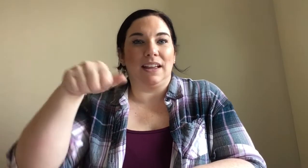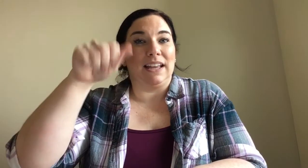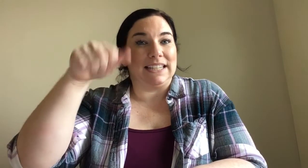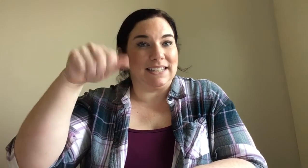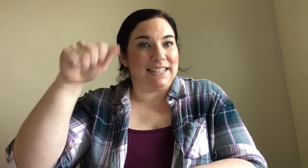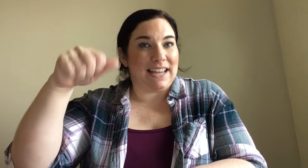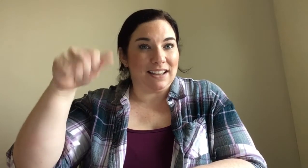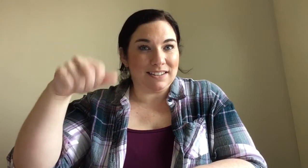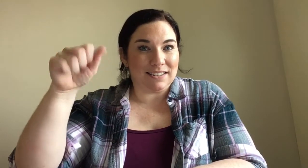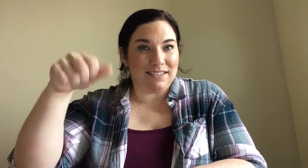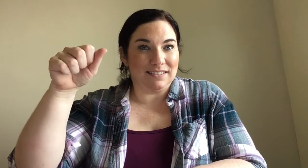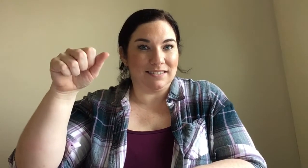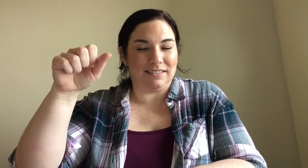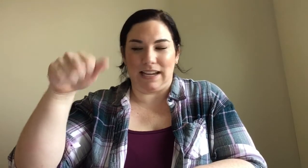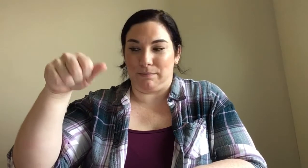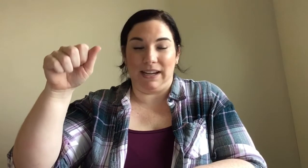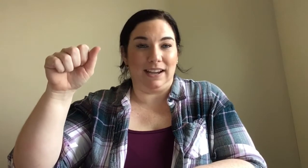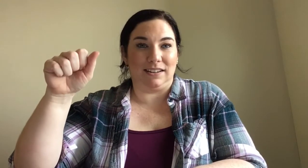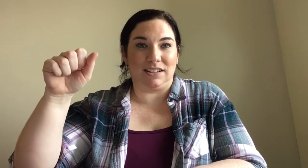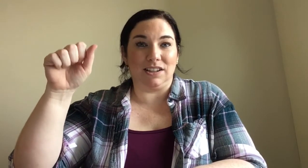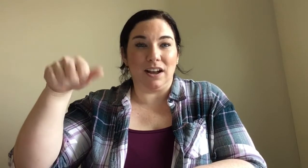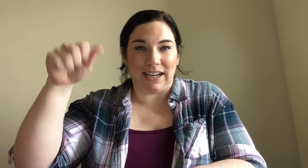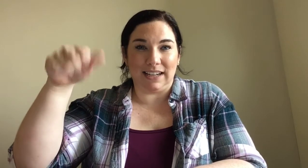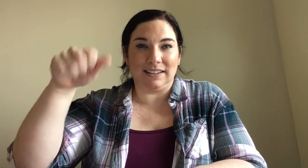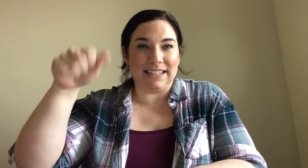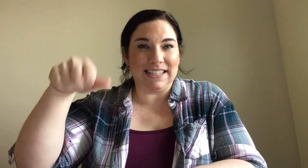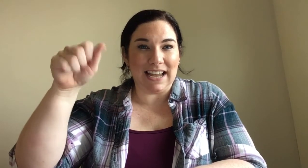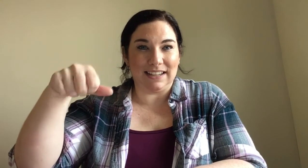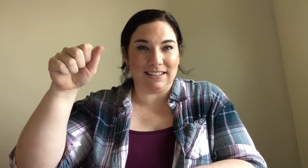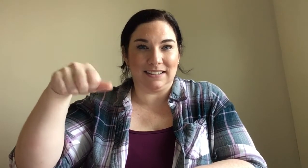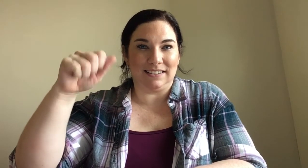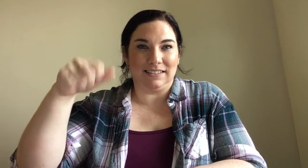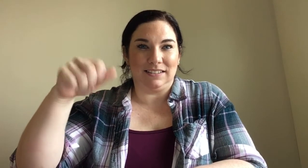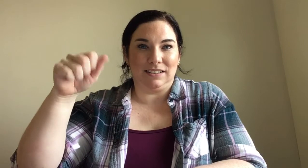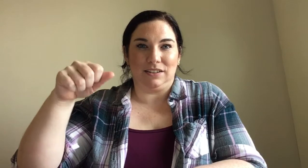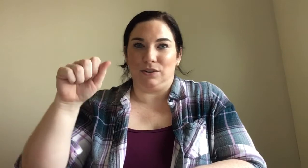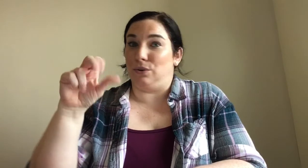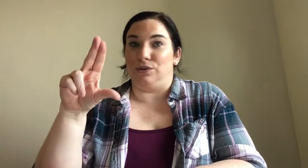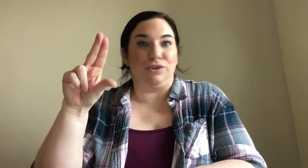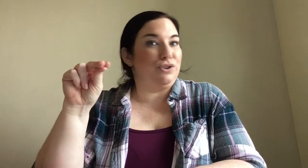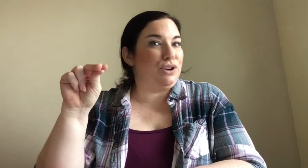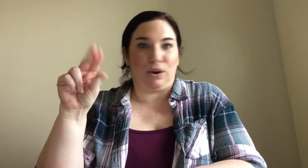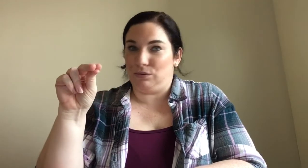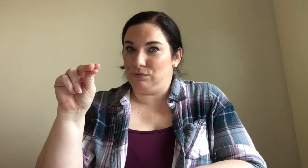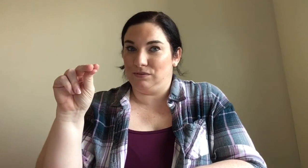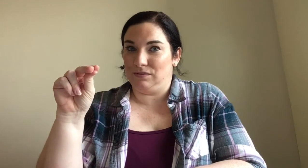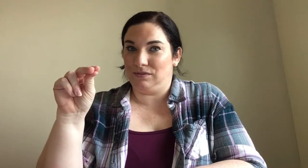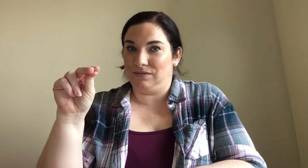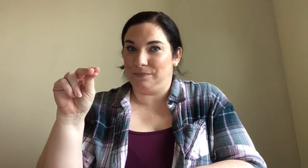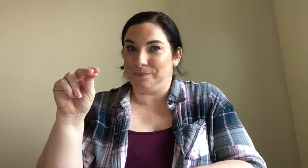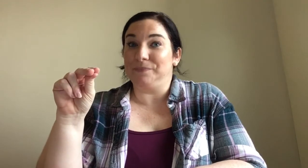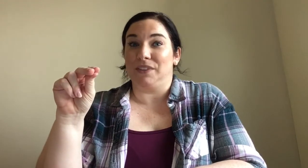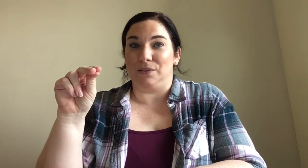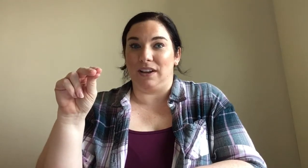Yes. Like my hand is nodding. Yes. Or no. Okay.